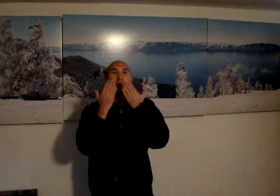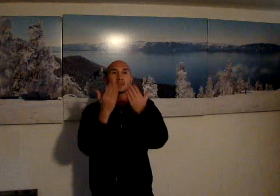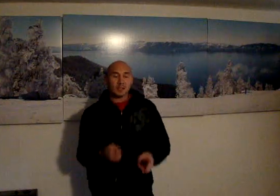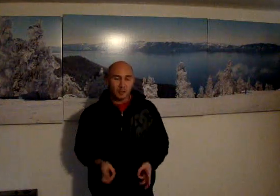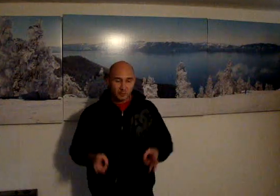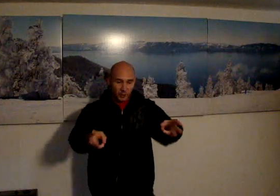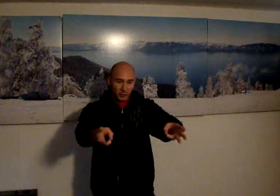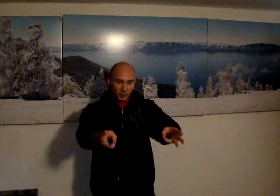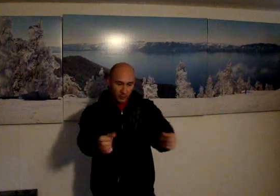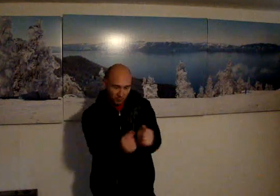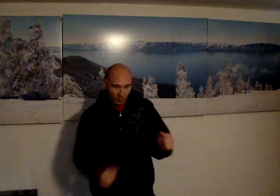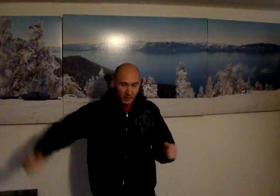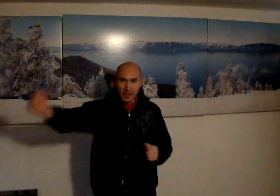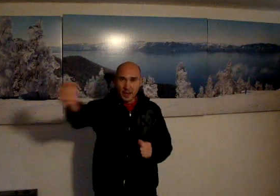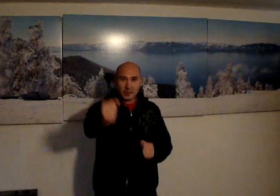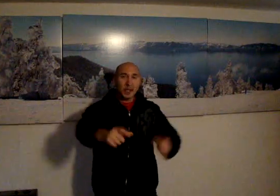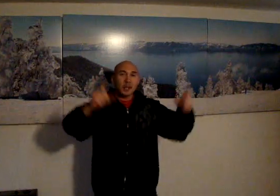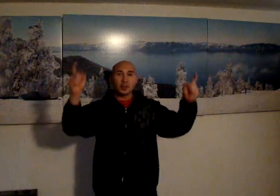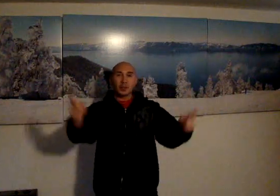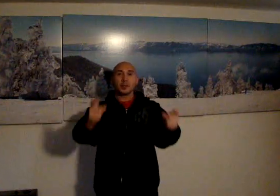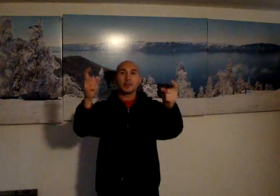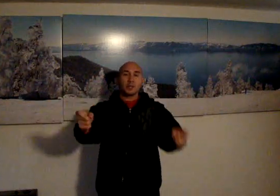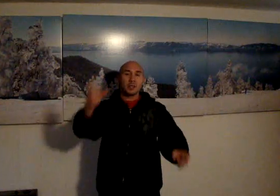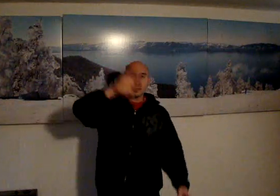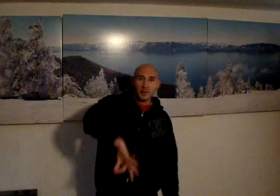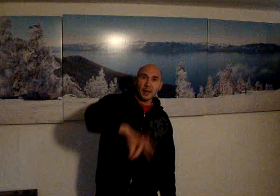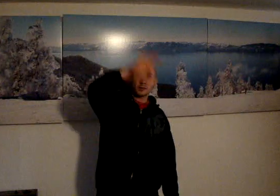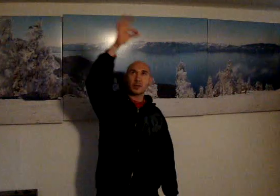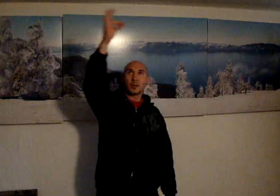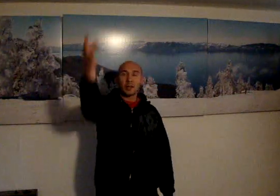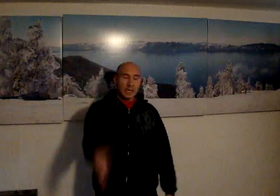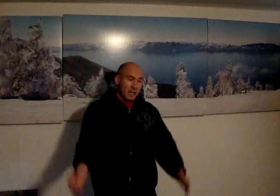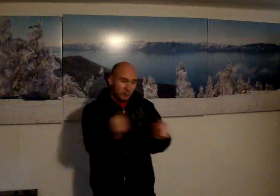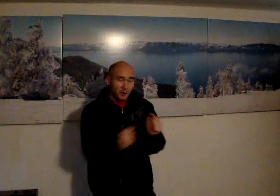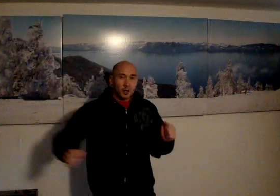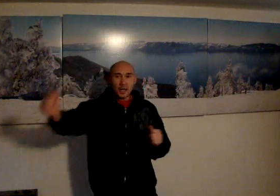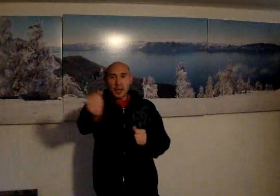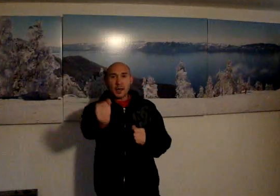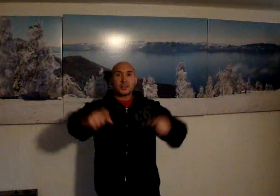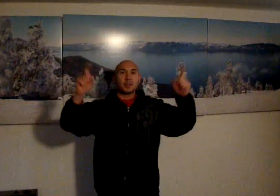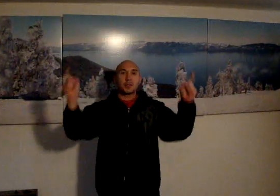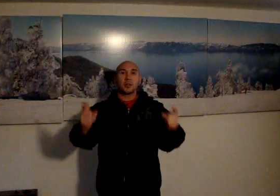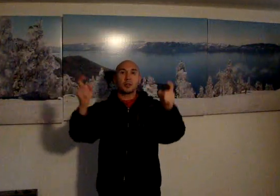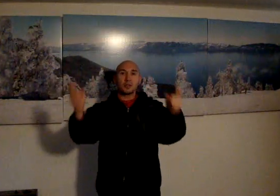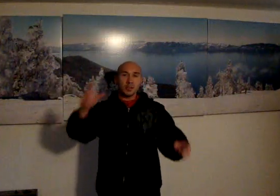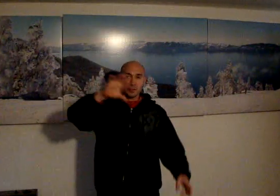blessings flow far as the curse is found far as the curse is